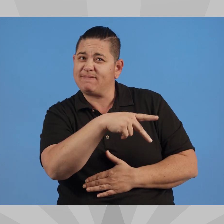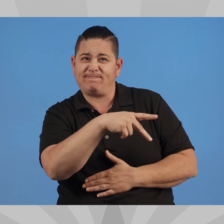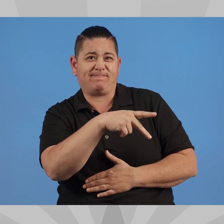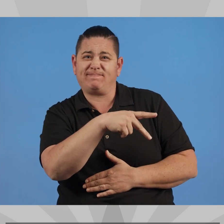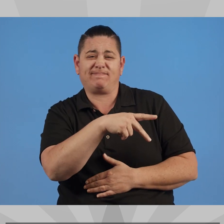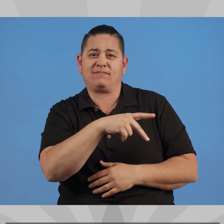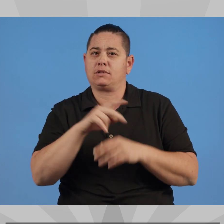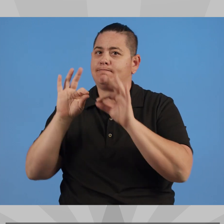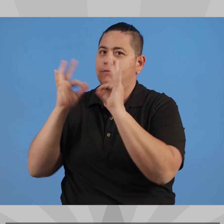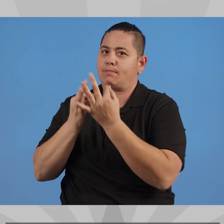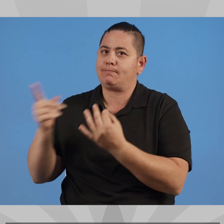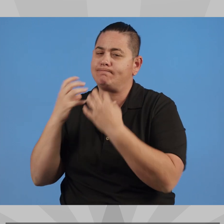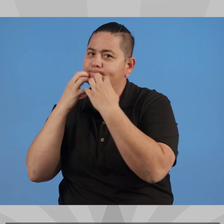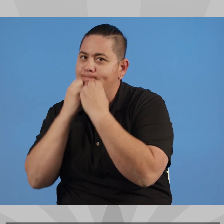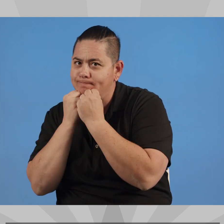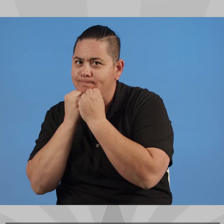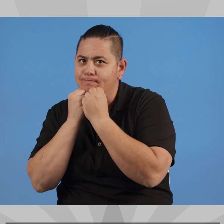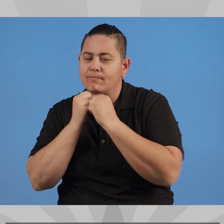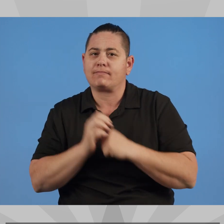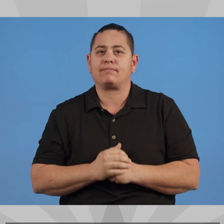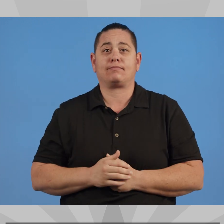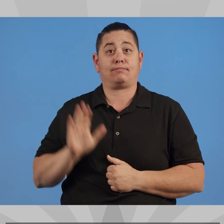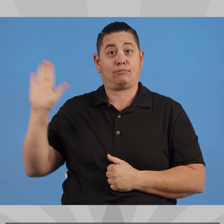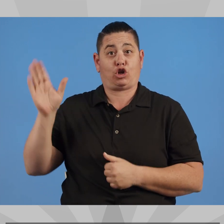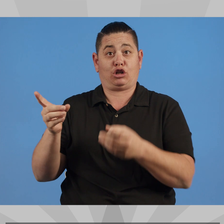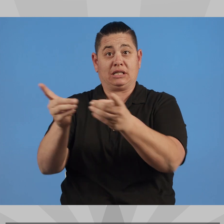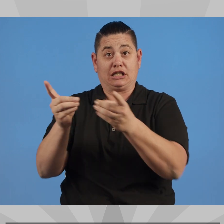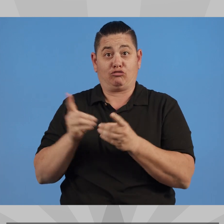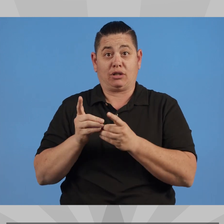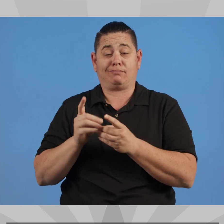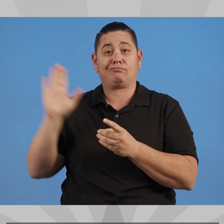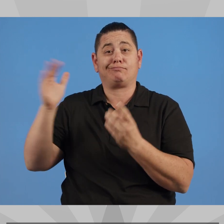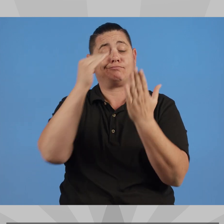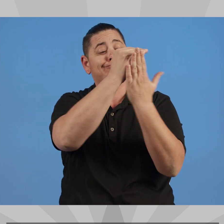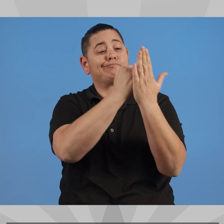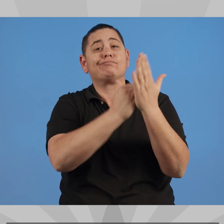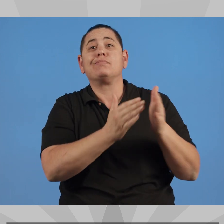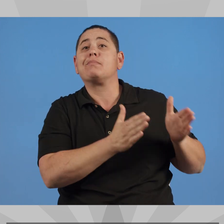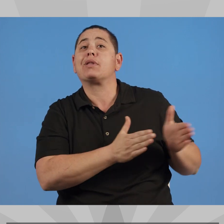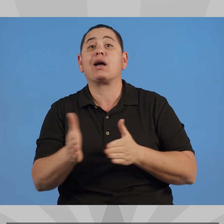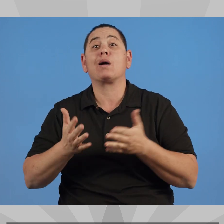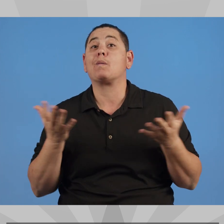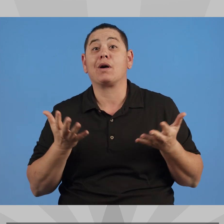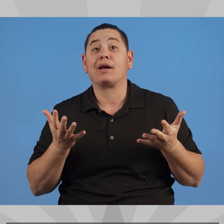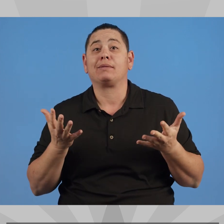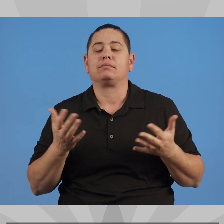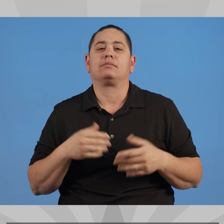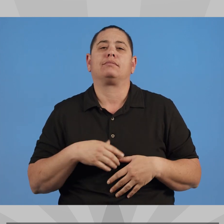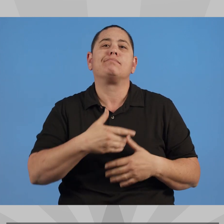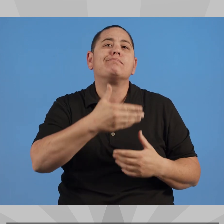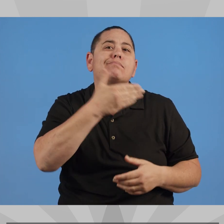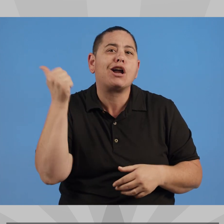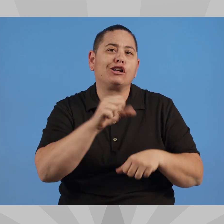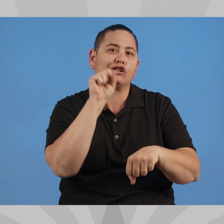Her agenda demands better quality jobs, higher wages, better working